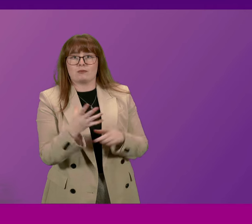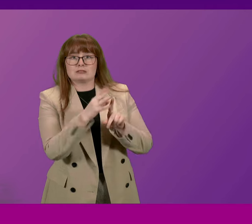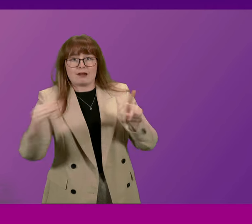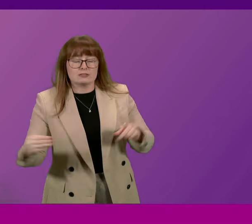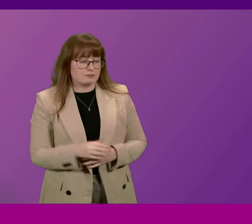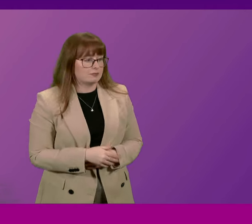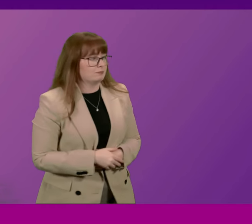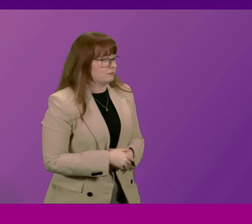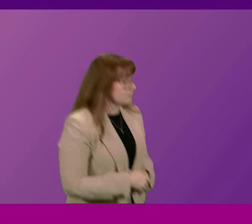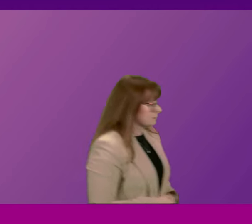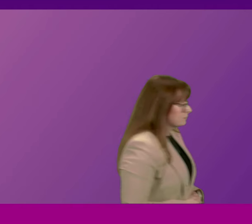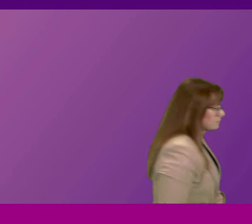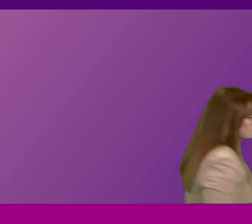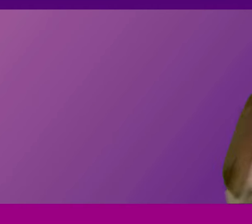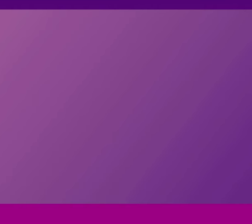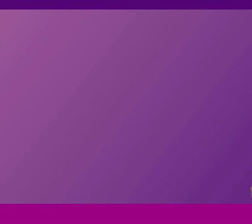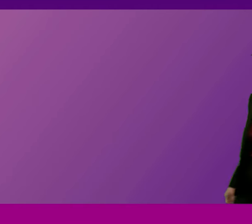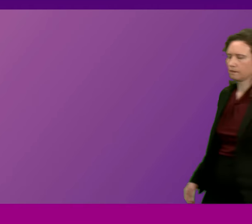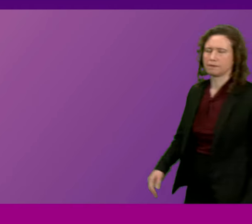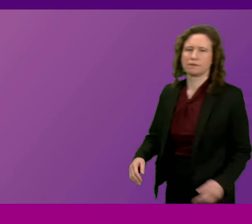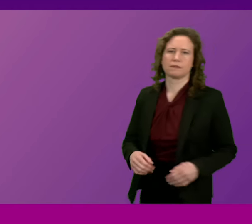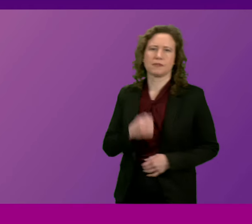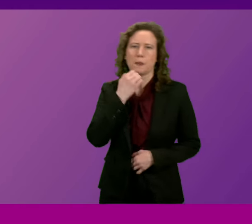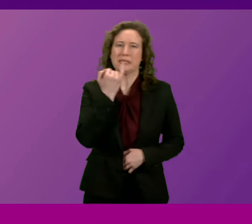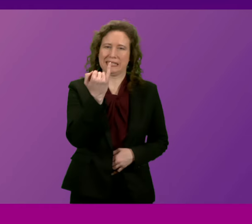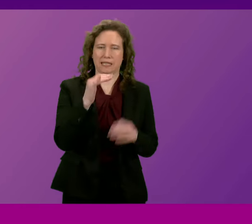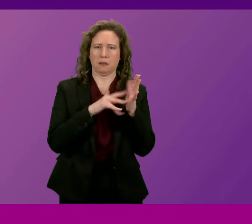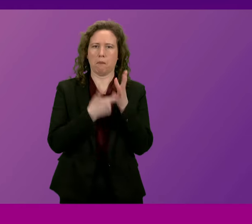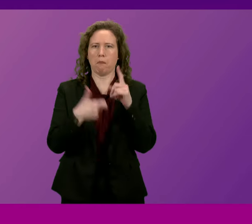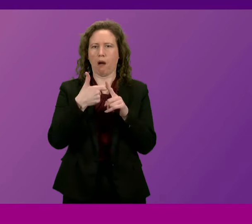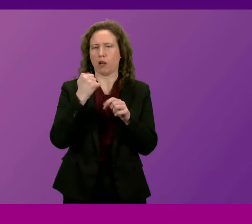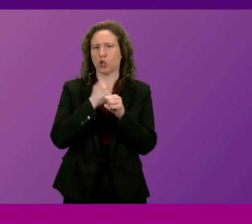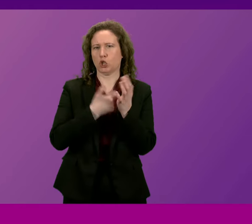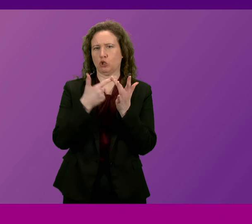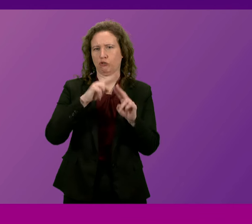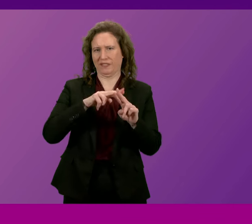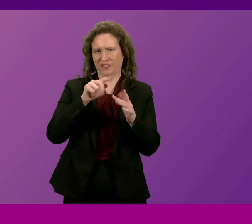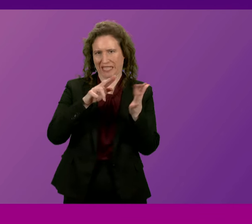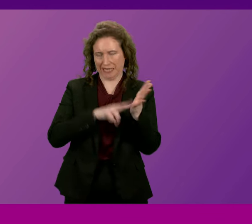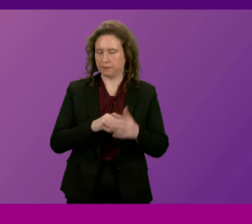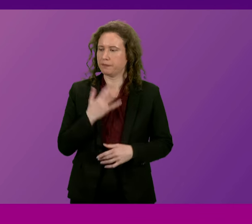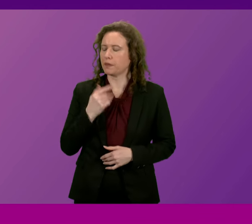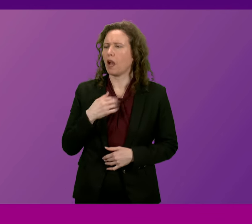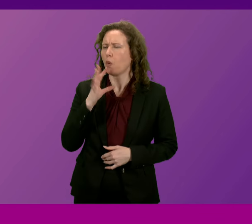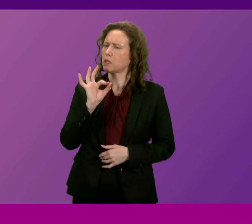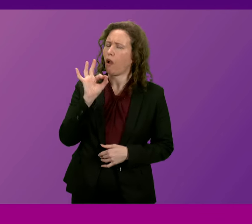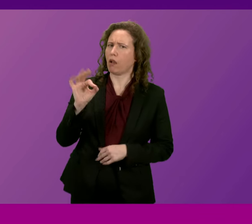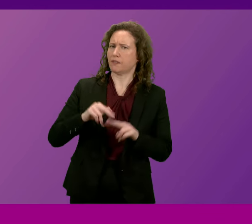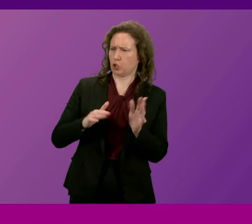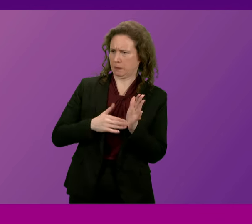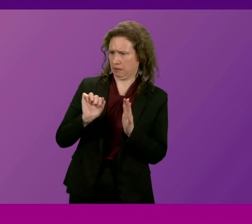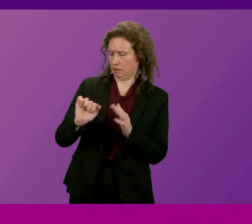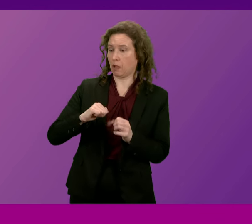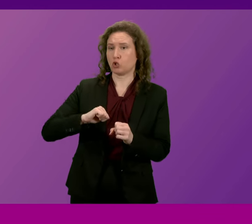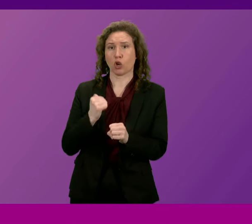Question number six, Mark Griffin. Thank you, President Officer. To ask the First Minister what plans the Scottish Government